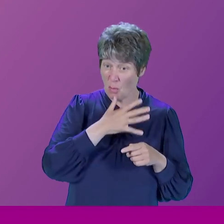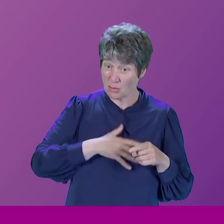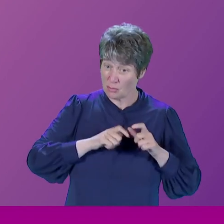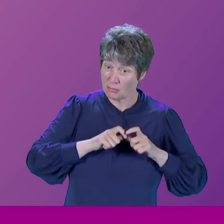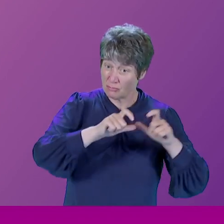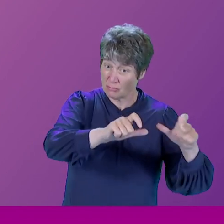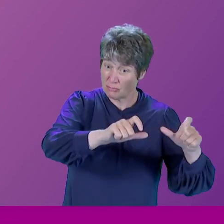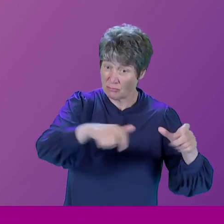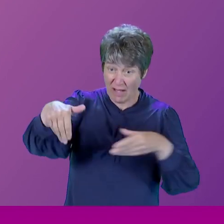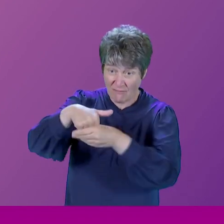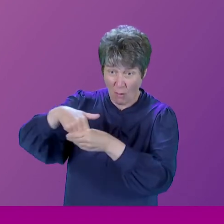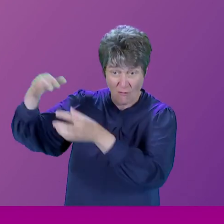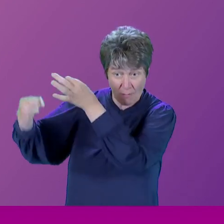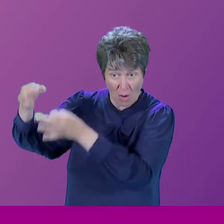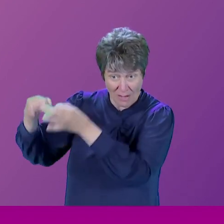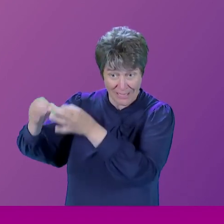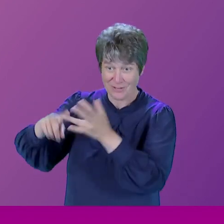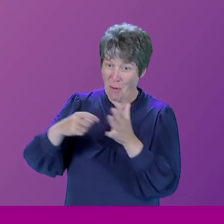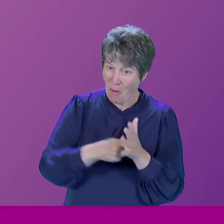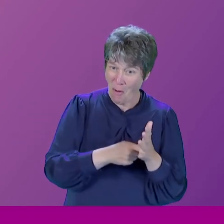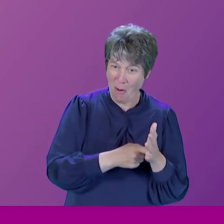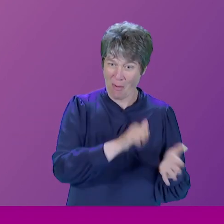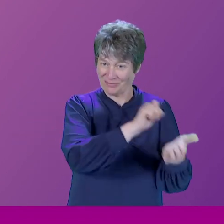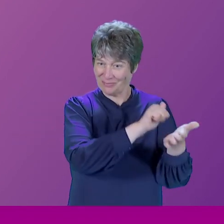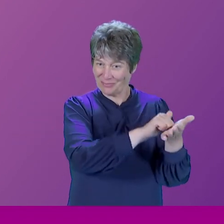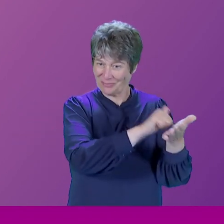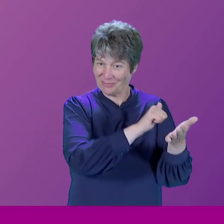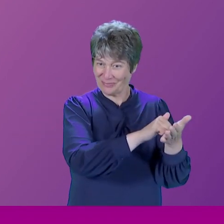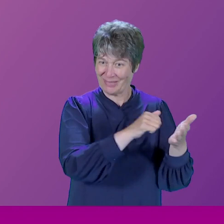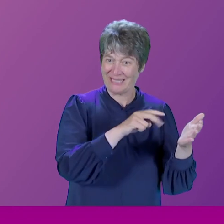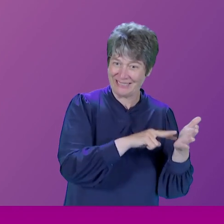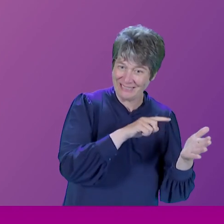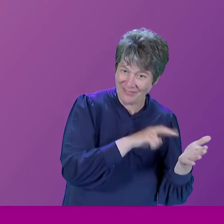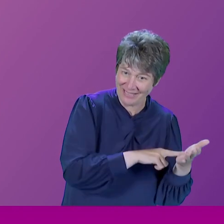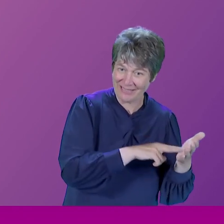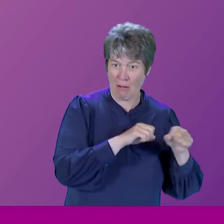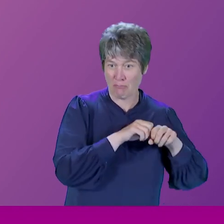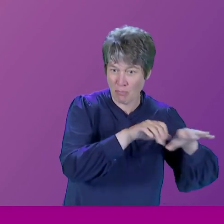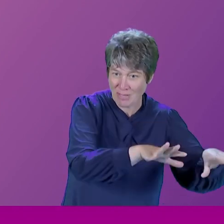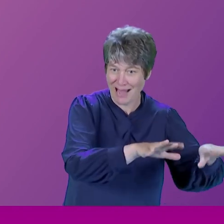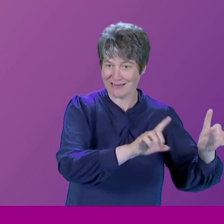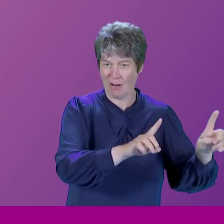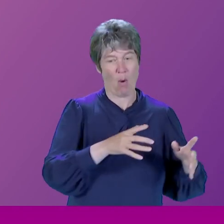just delighted with the way things worked out. Absolutely. No, no. I seriously am. I can't believe how lucky I've been.